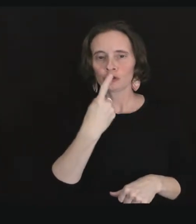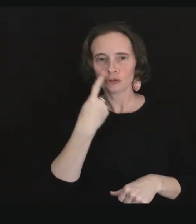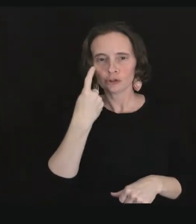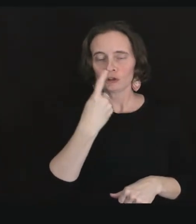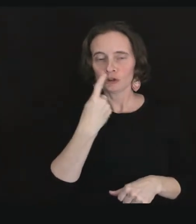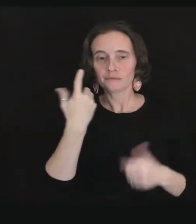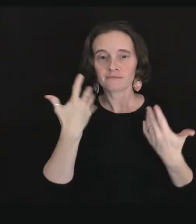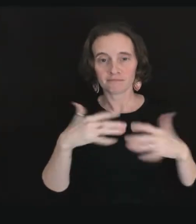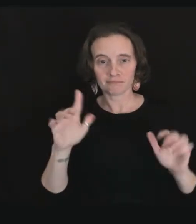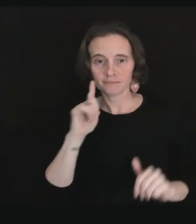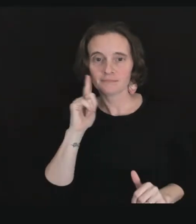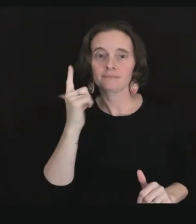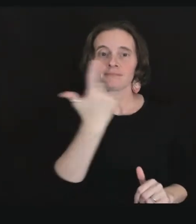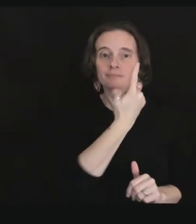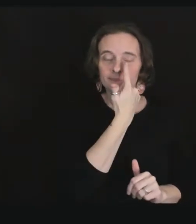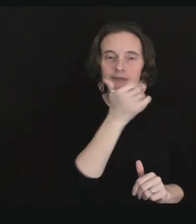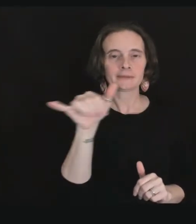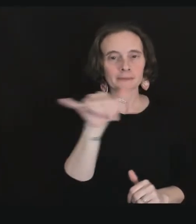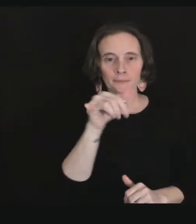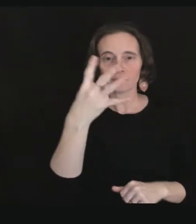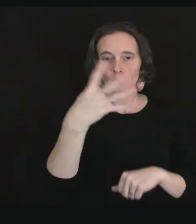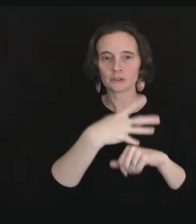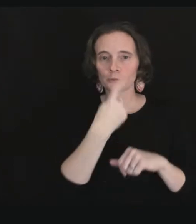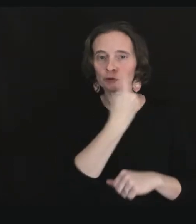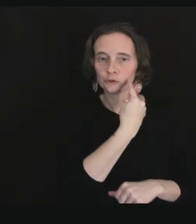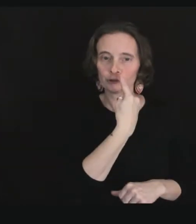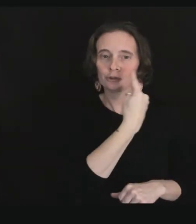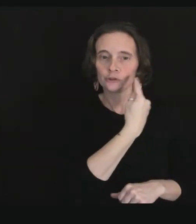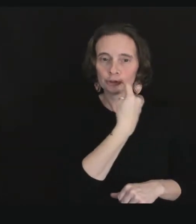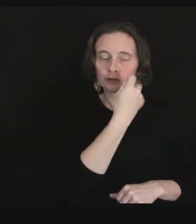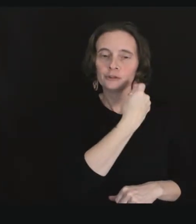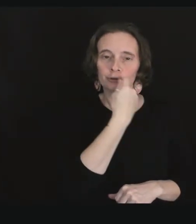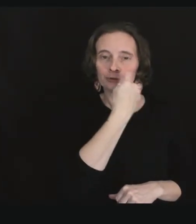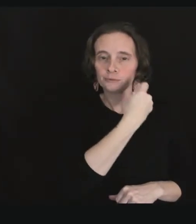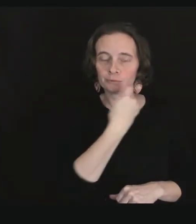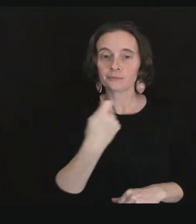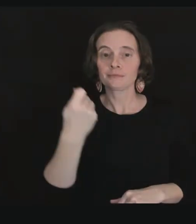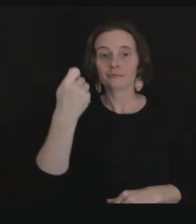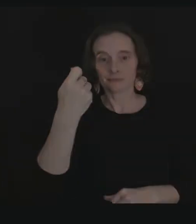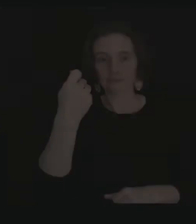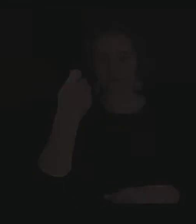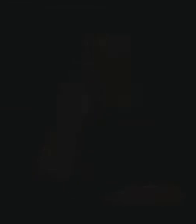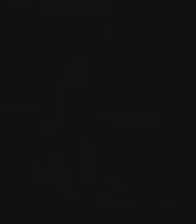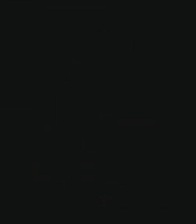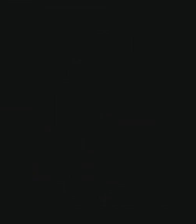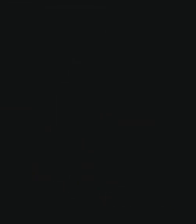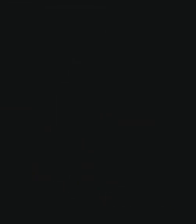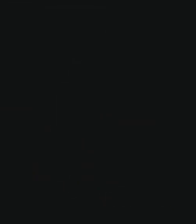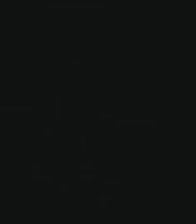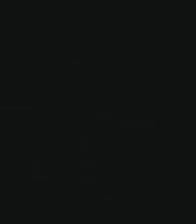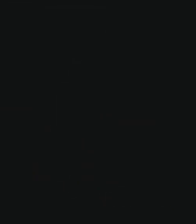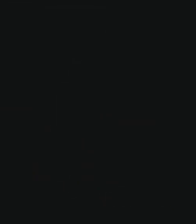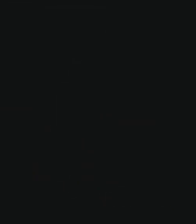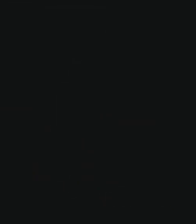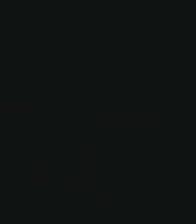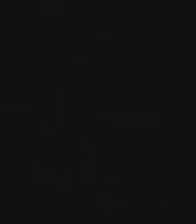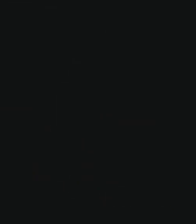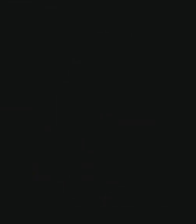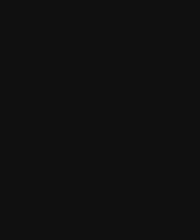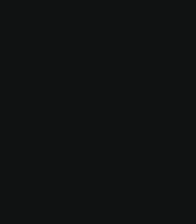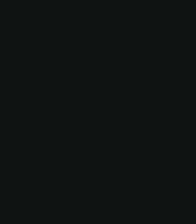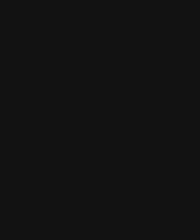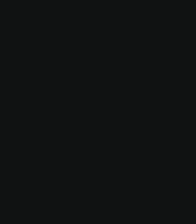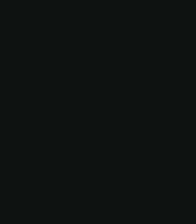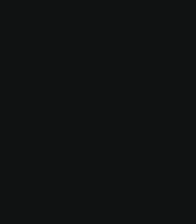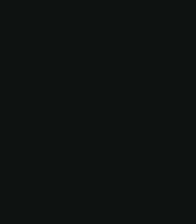Firmly rub the swab in a circular motion around the inside of your nostril at least 4 times.